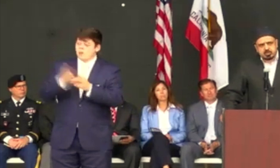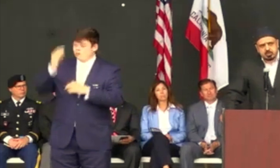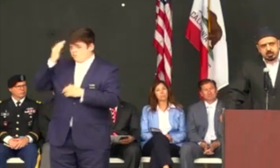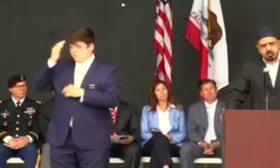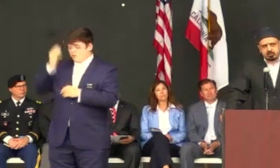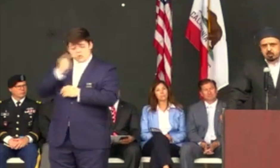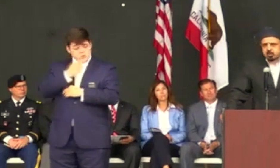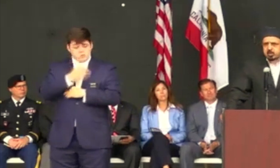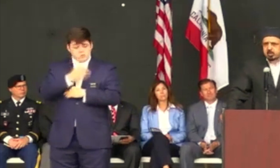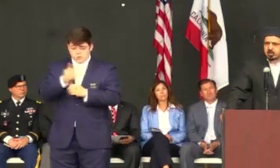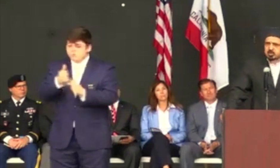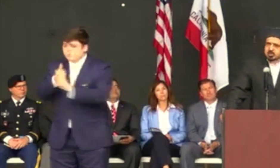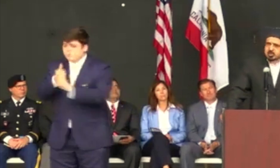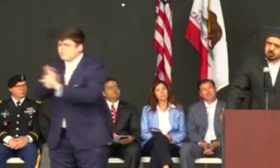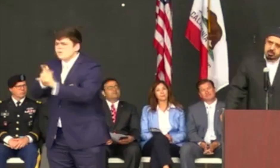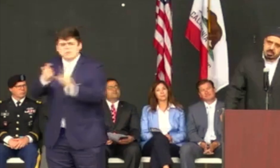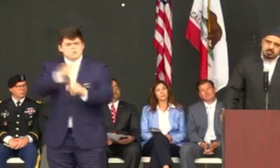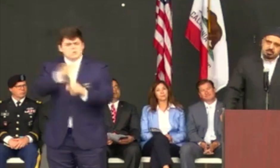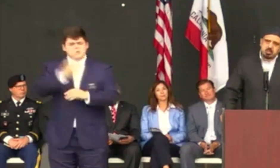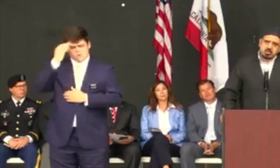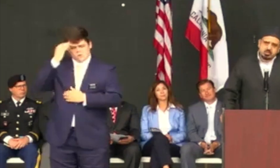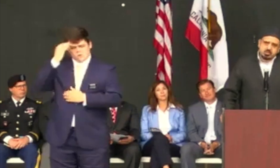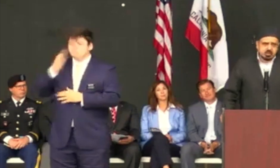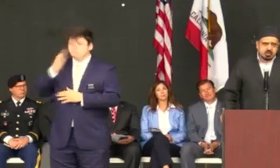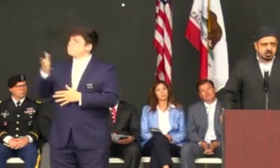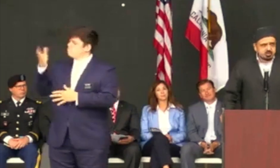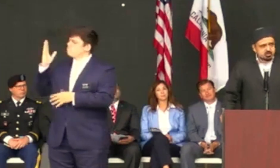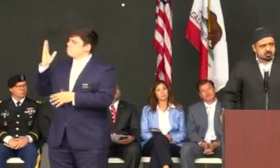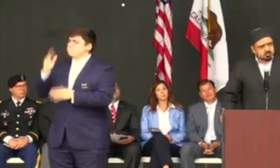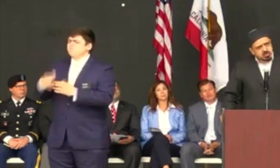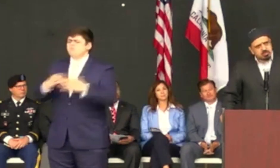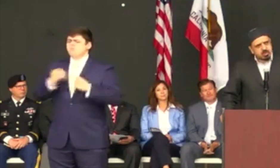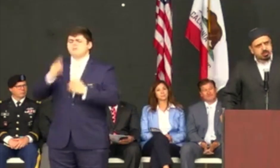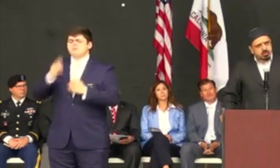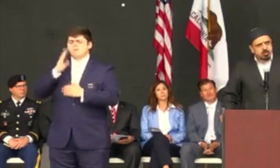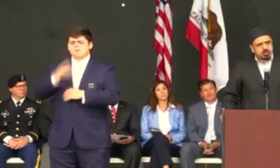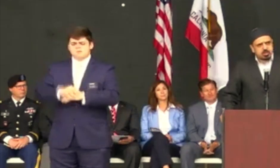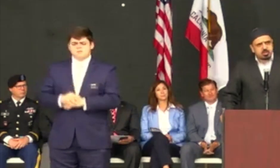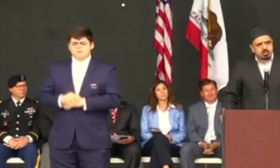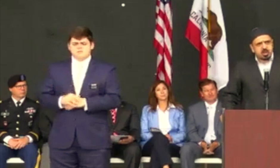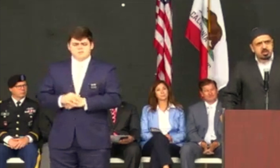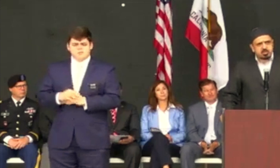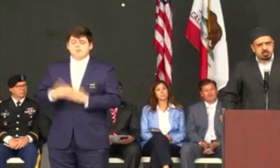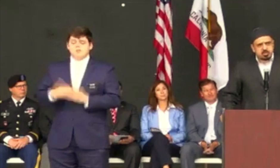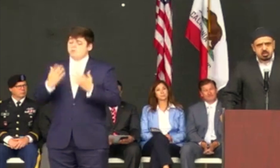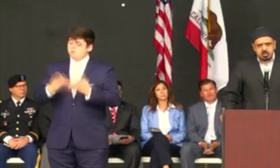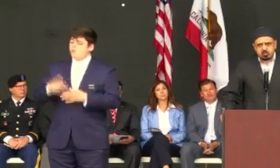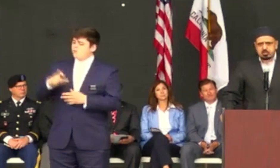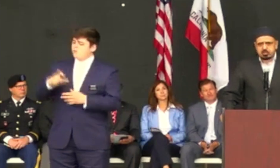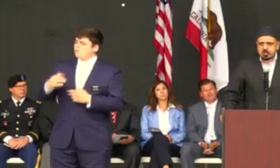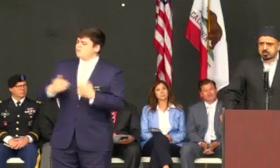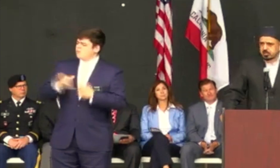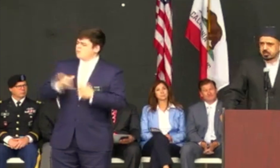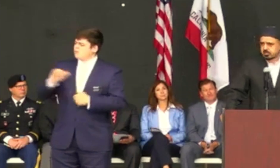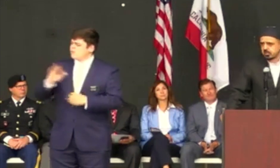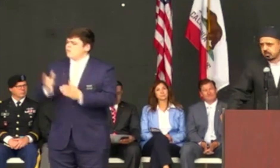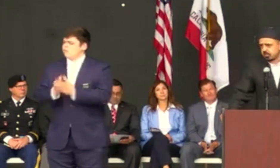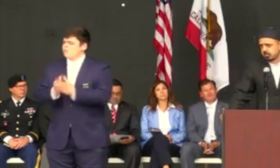for? He said, I will make it for the leaders of our nations, because if they're good, the entire nation would be at peace, at ease, and it would be a